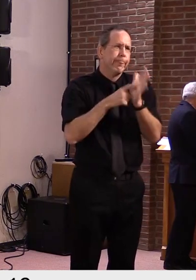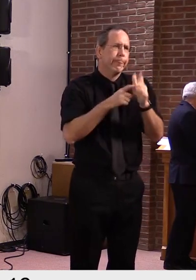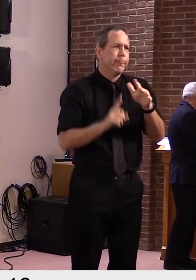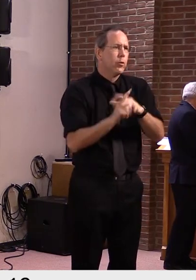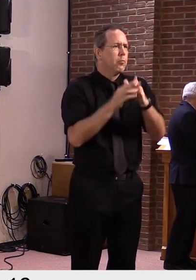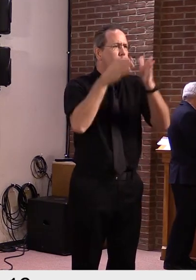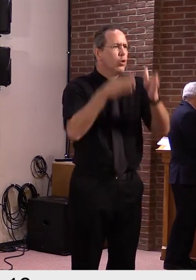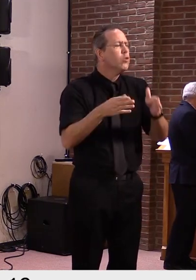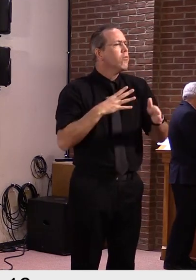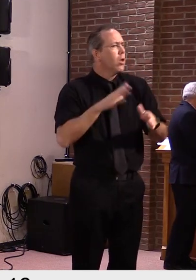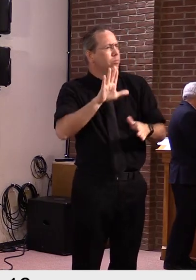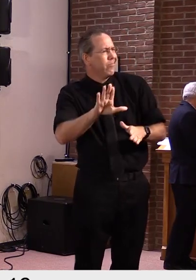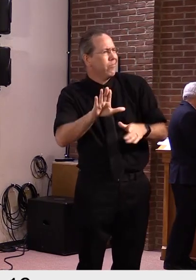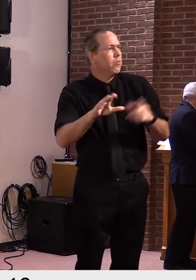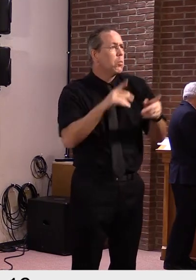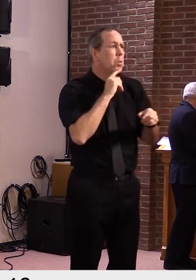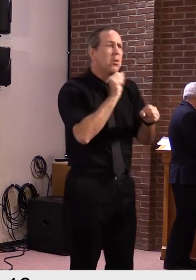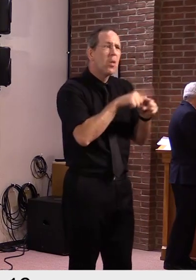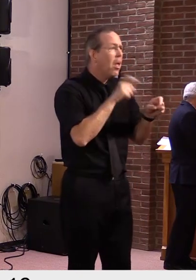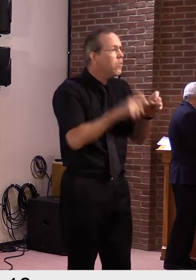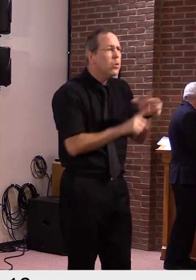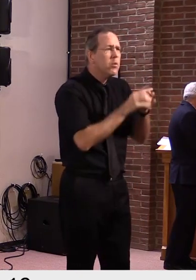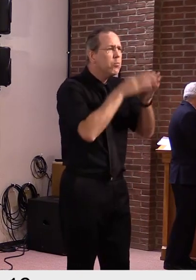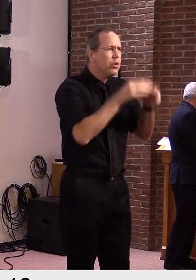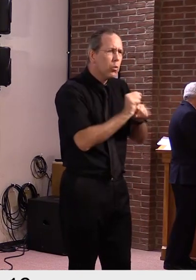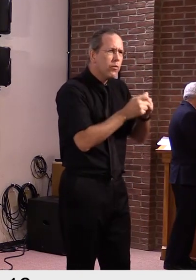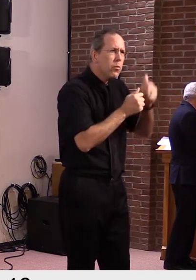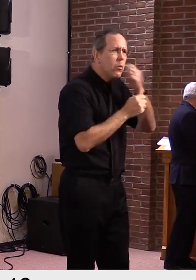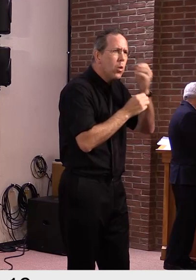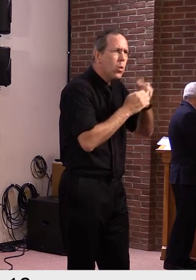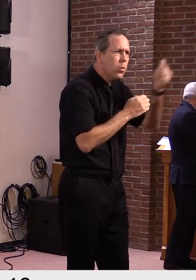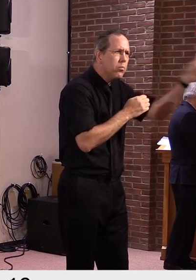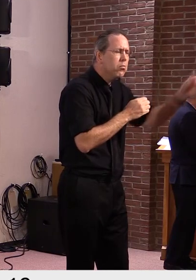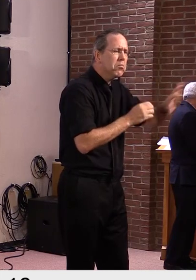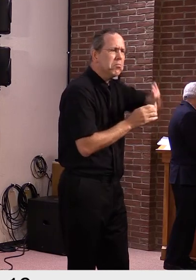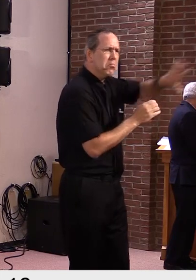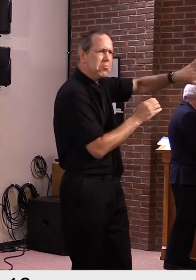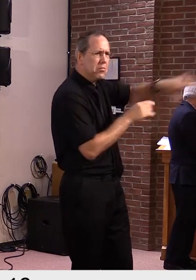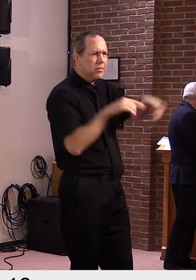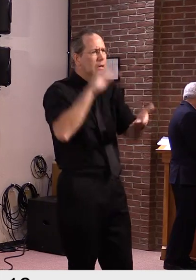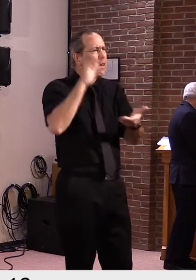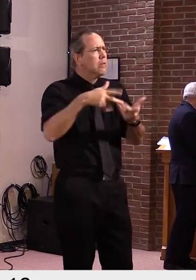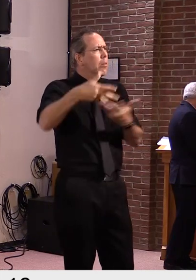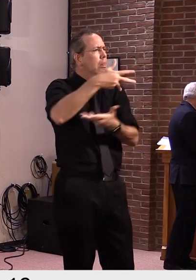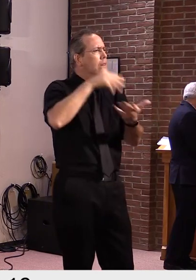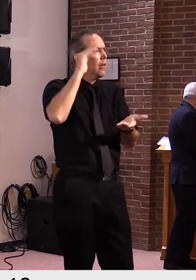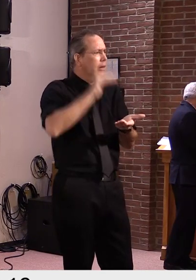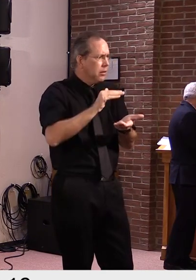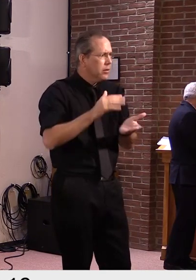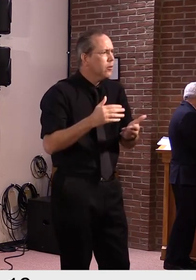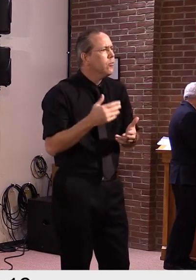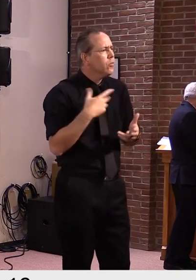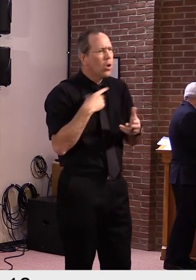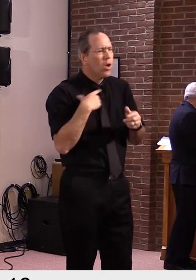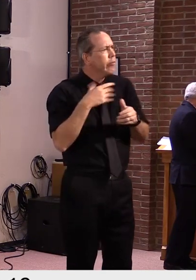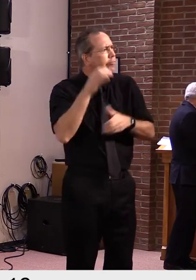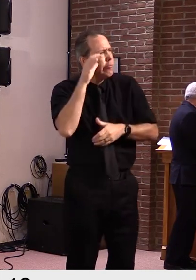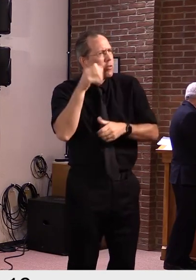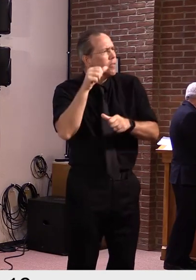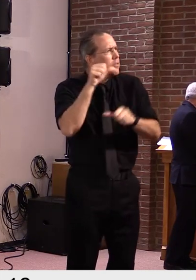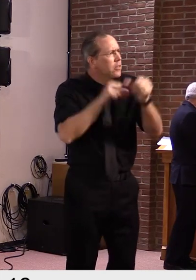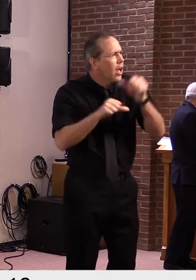strategic and scientific approach we've taken throughout this crisis. It's why I'm giving our communities,